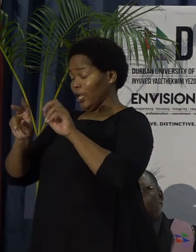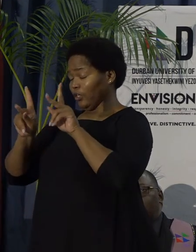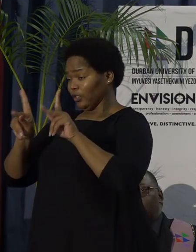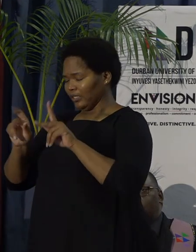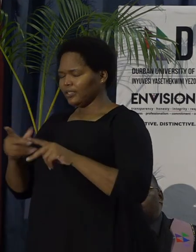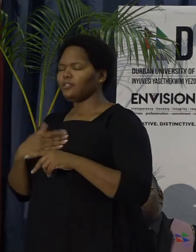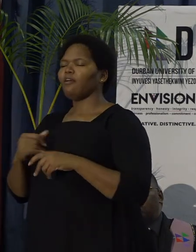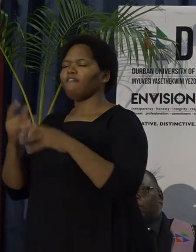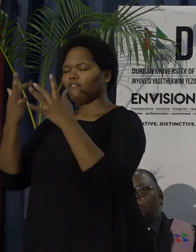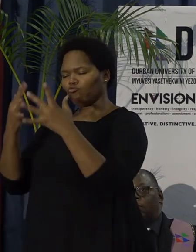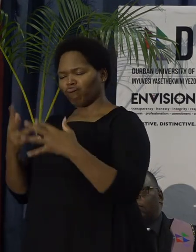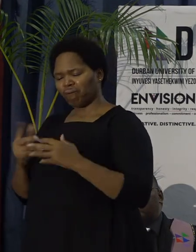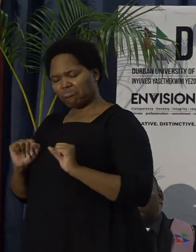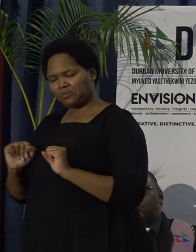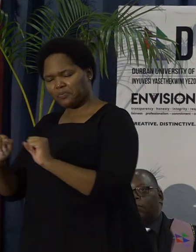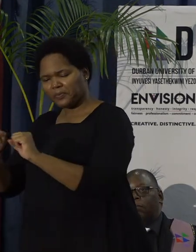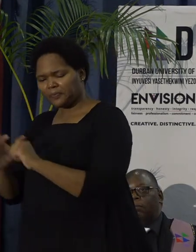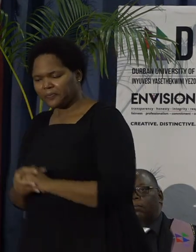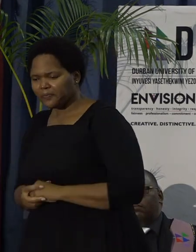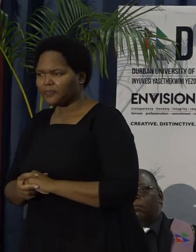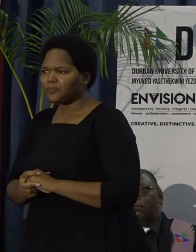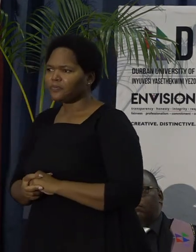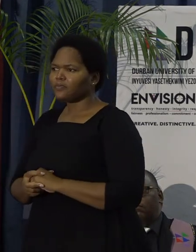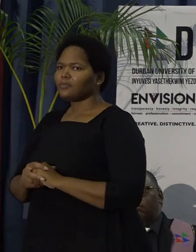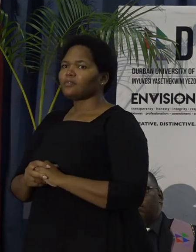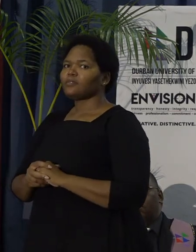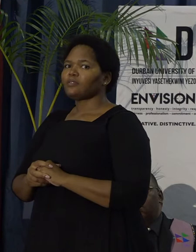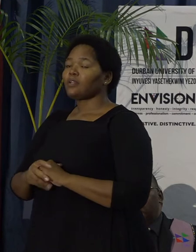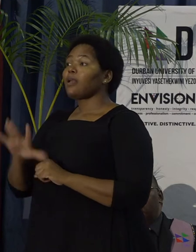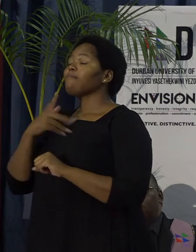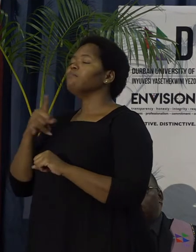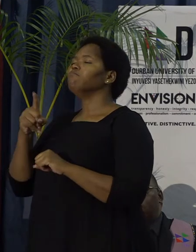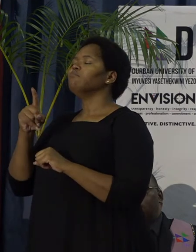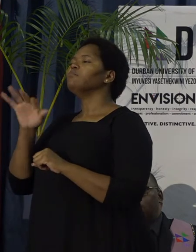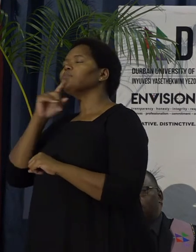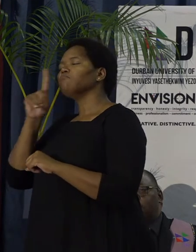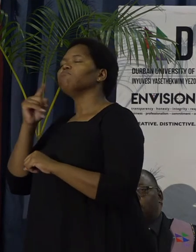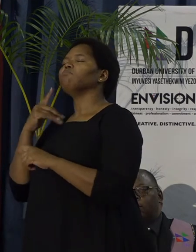financial sustainability, green ecosystems.